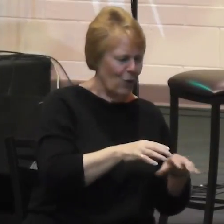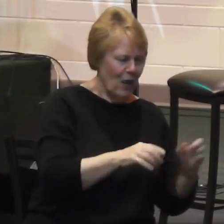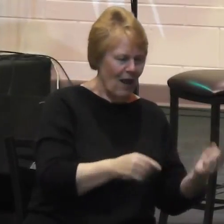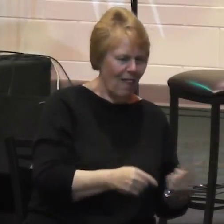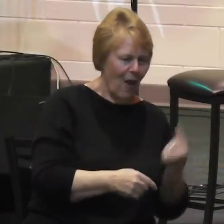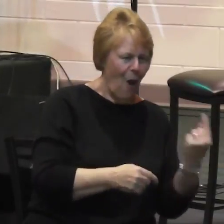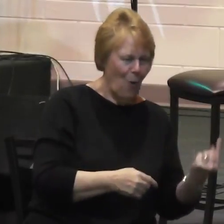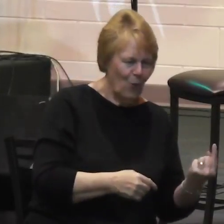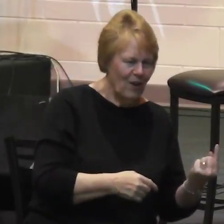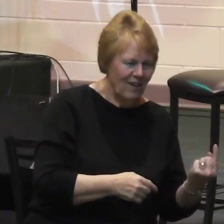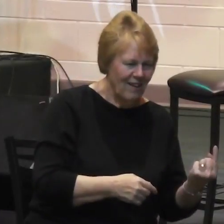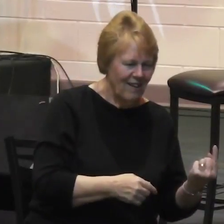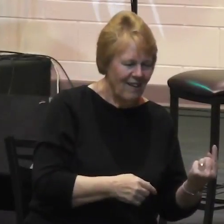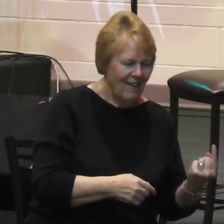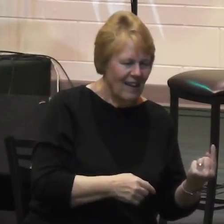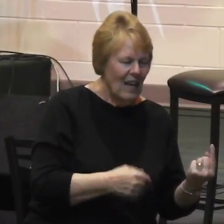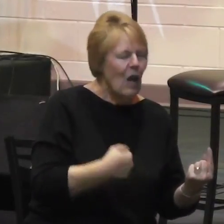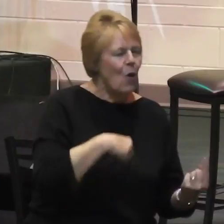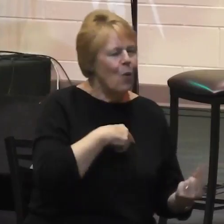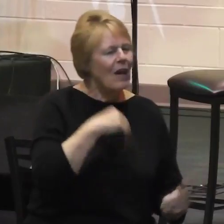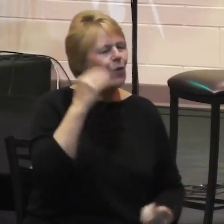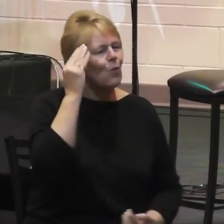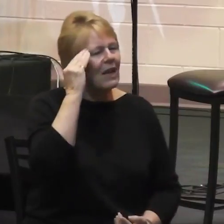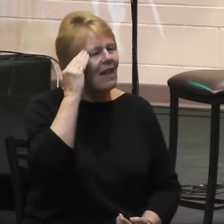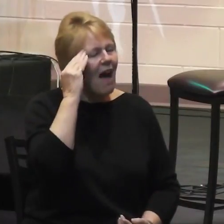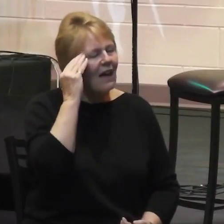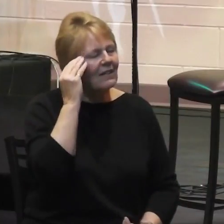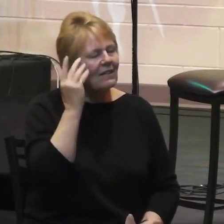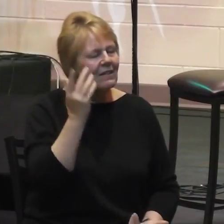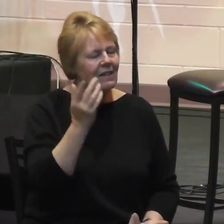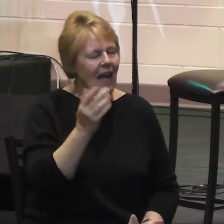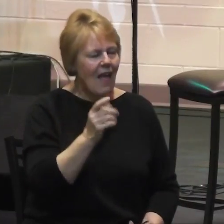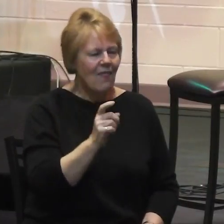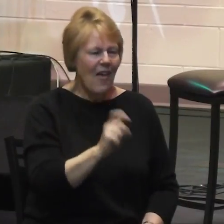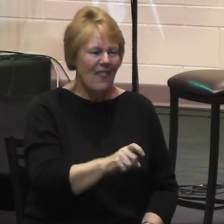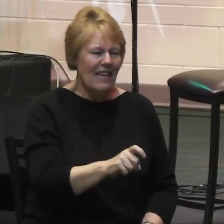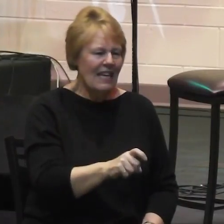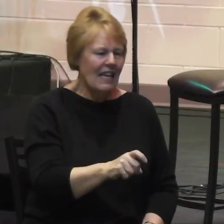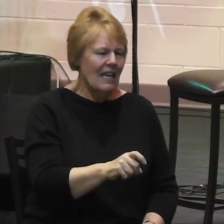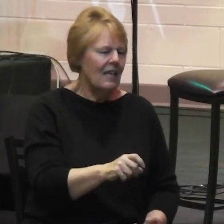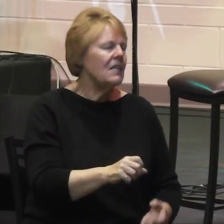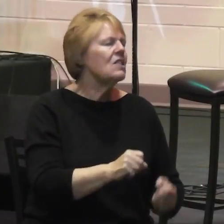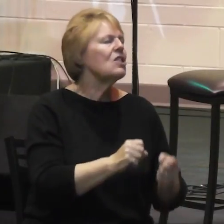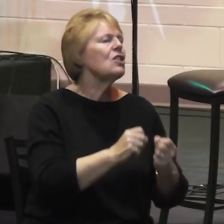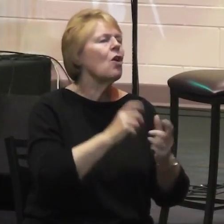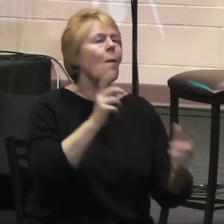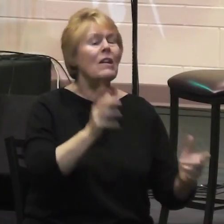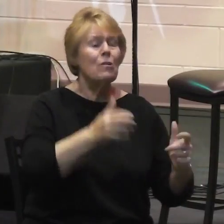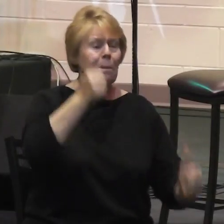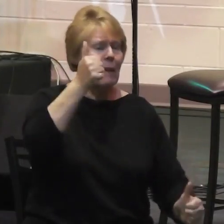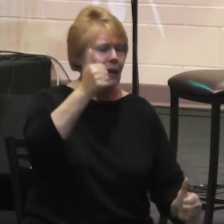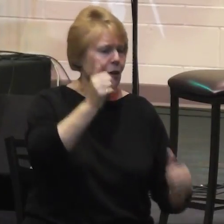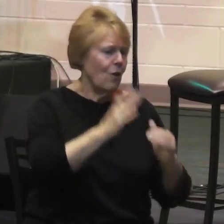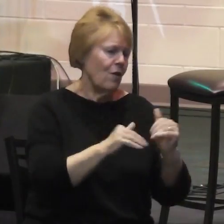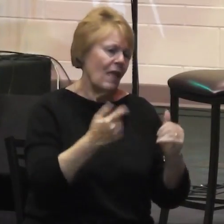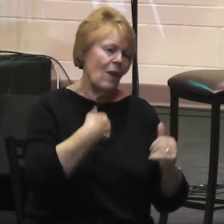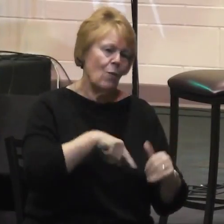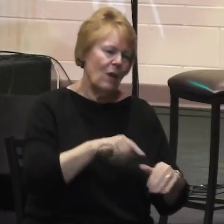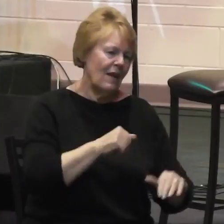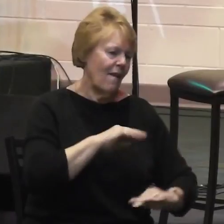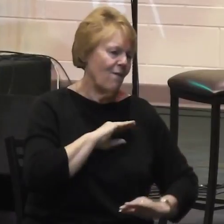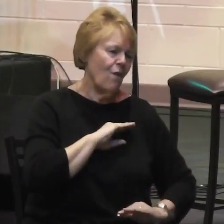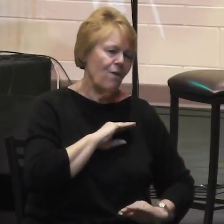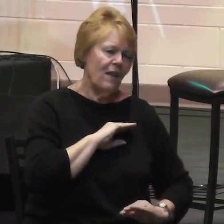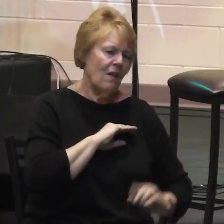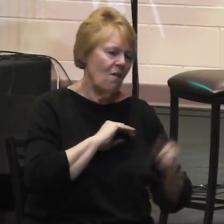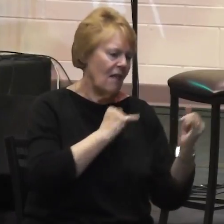We realize that the need is so much greater than we can do individually. The